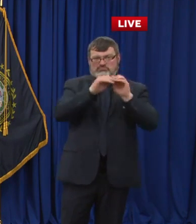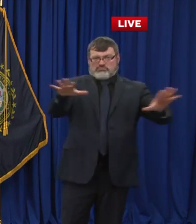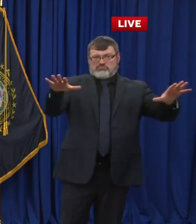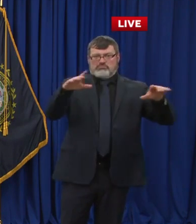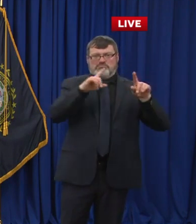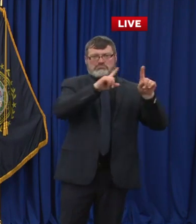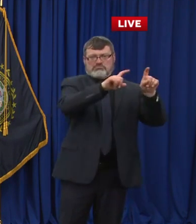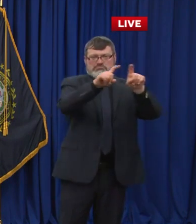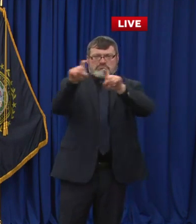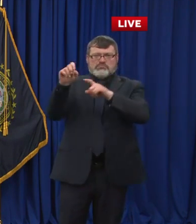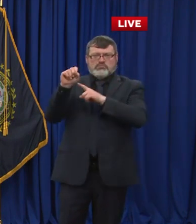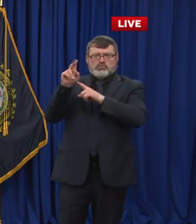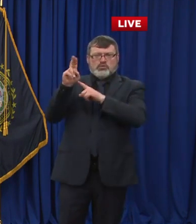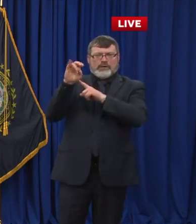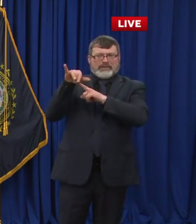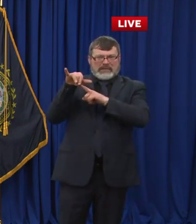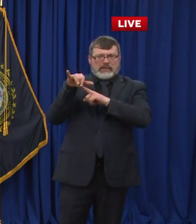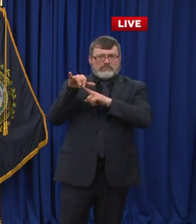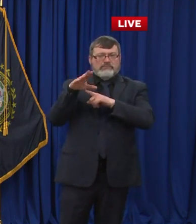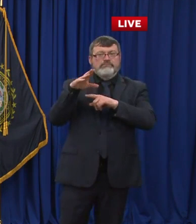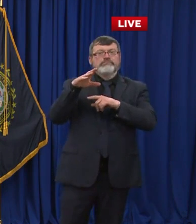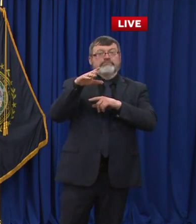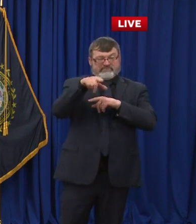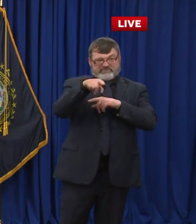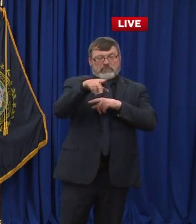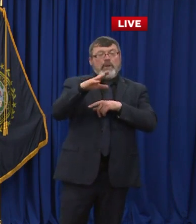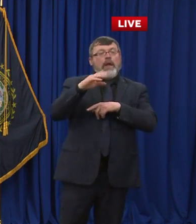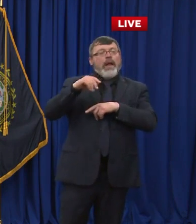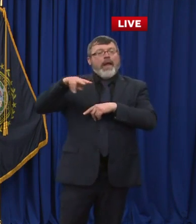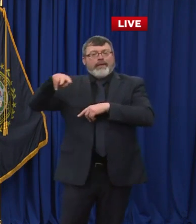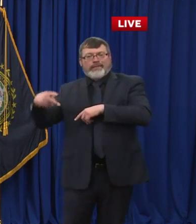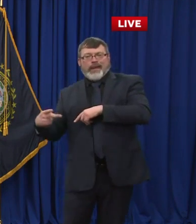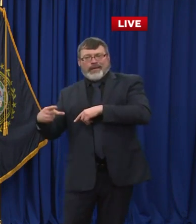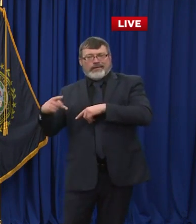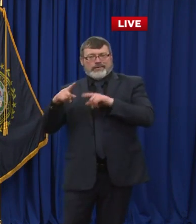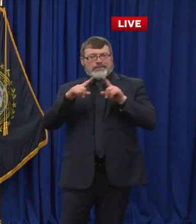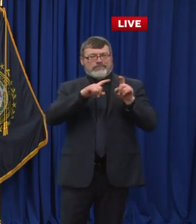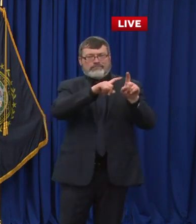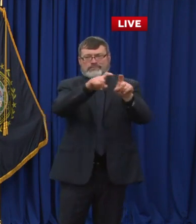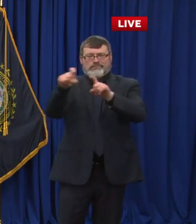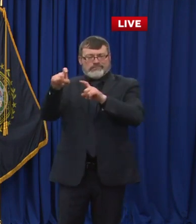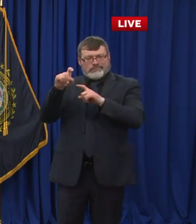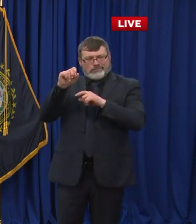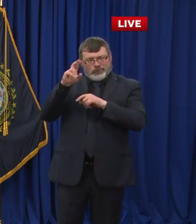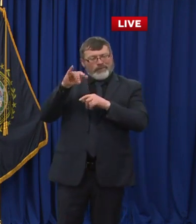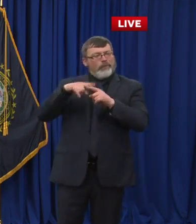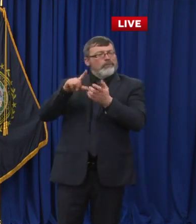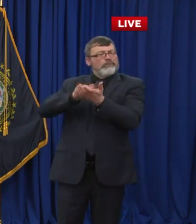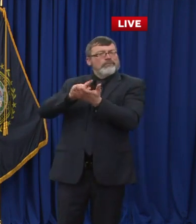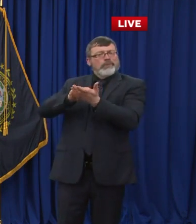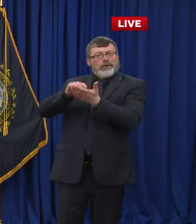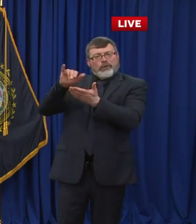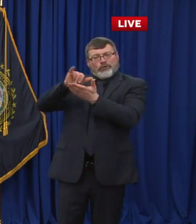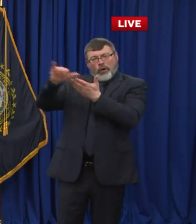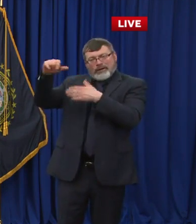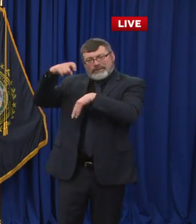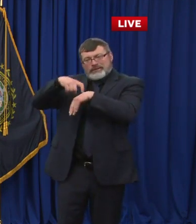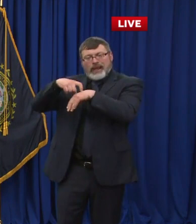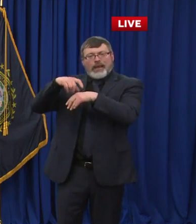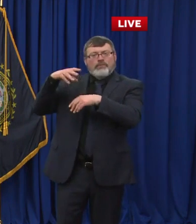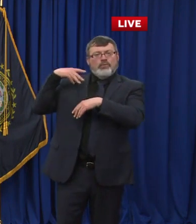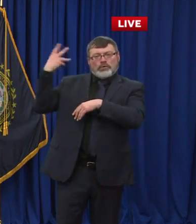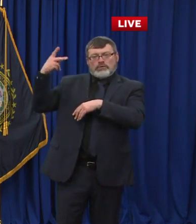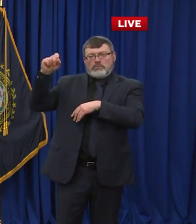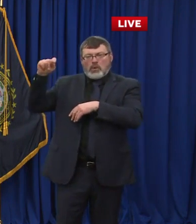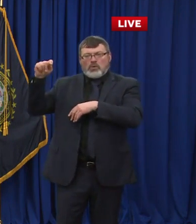done by the New York Times and the Washington Post, basically rating states on how they're doing percentage-wise and keeping out the vaccinations they're taking